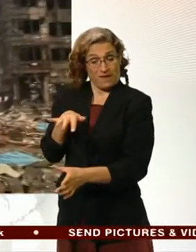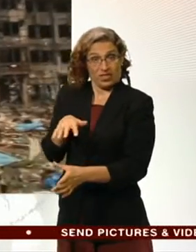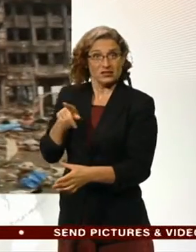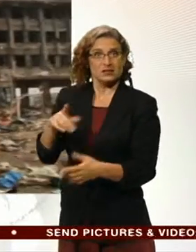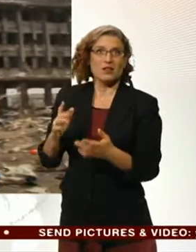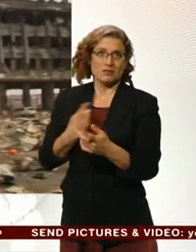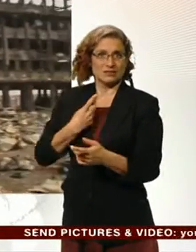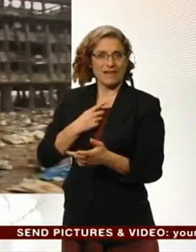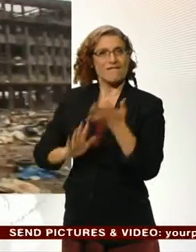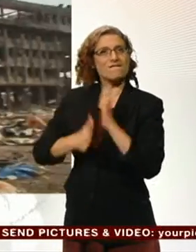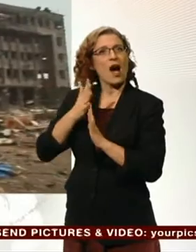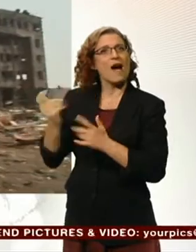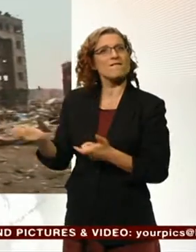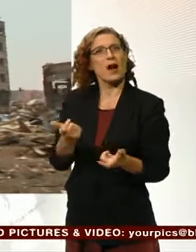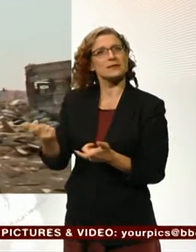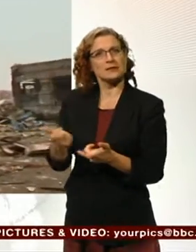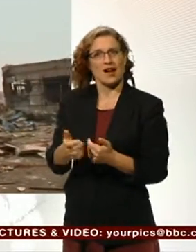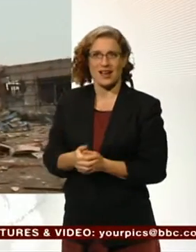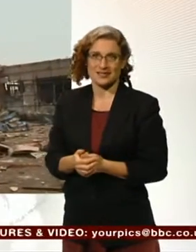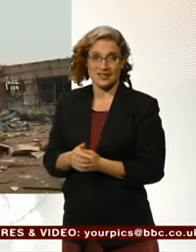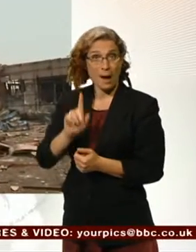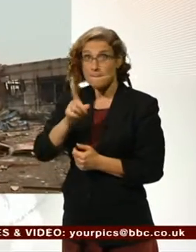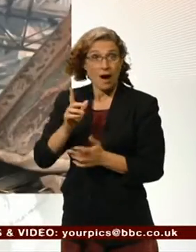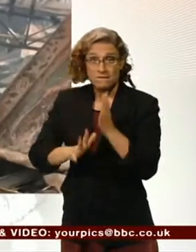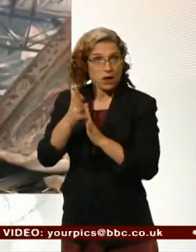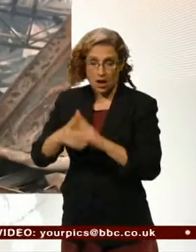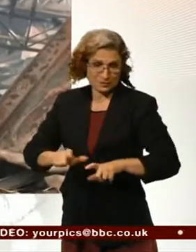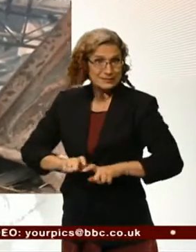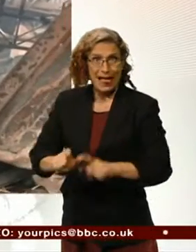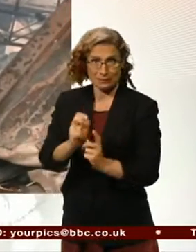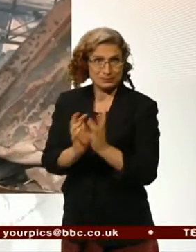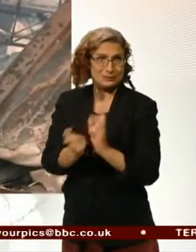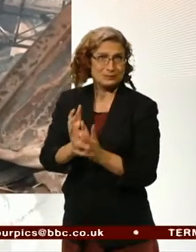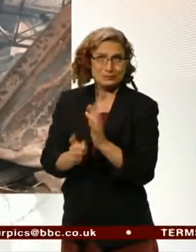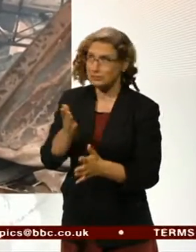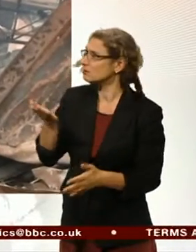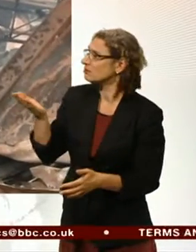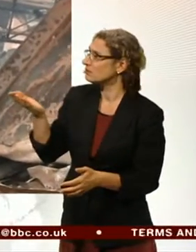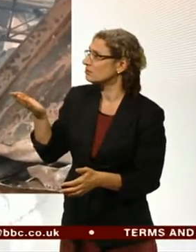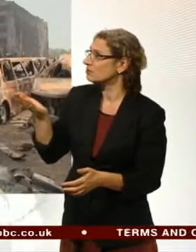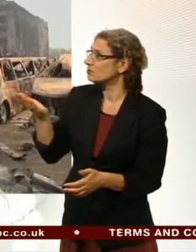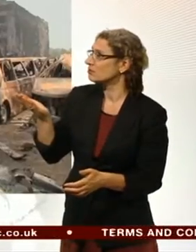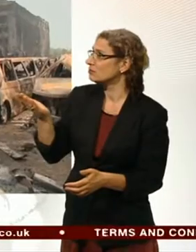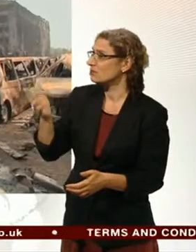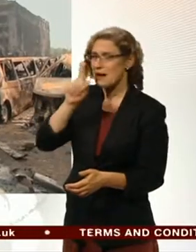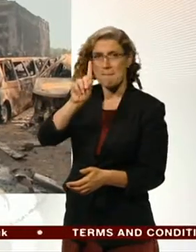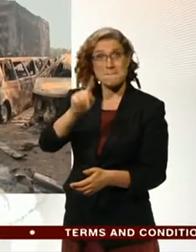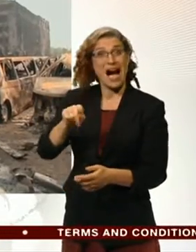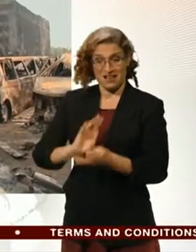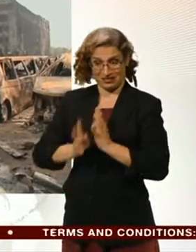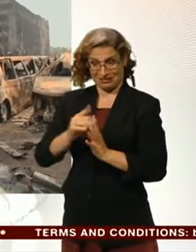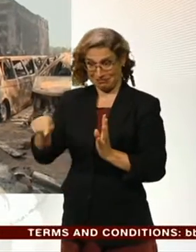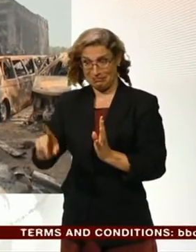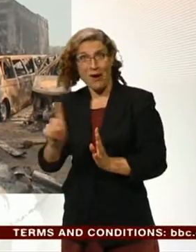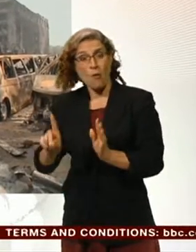Two days on and the fire is still burning amid containers holding an unknown mix of dangerous,